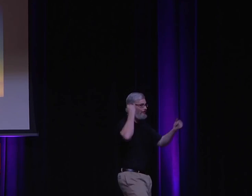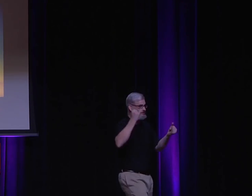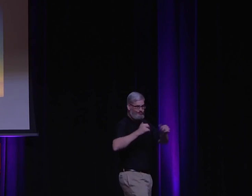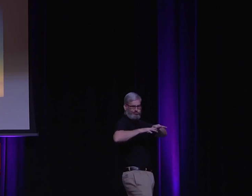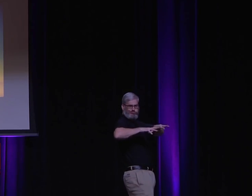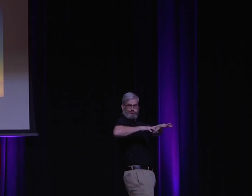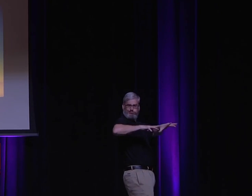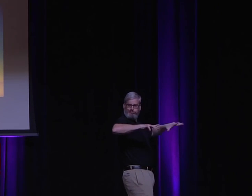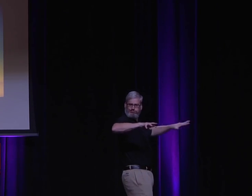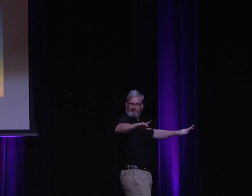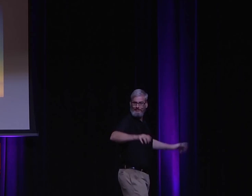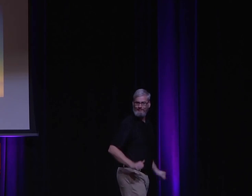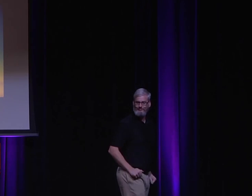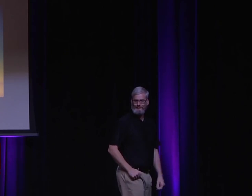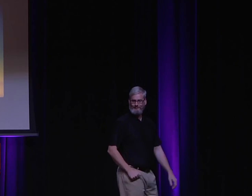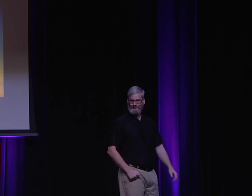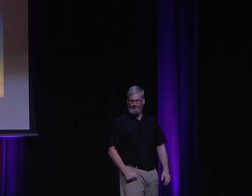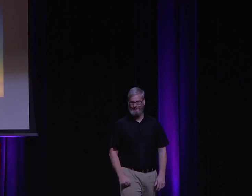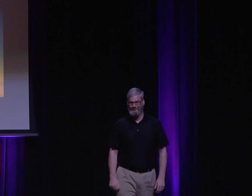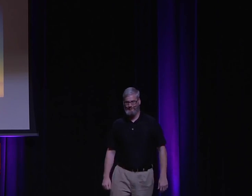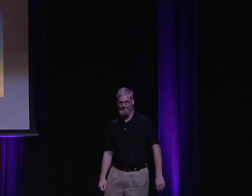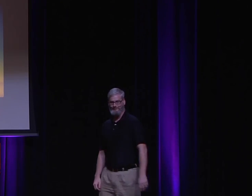place with our innovation and with our thoughts.